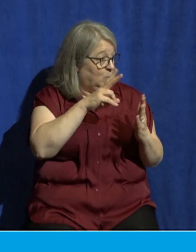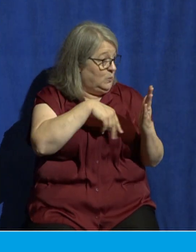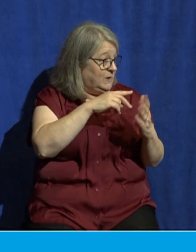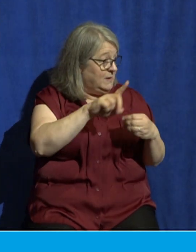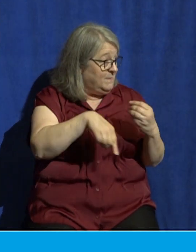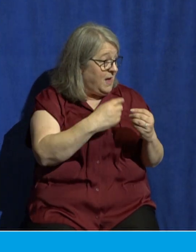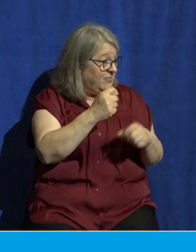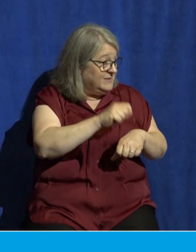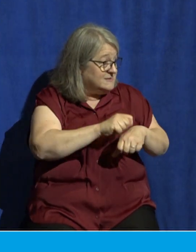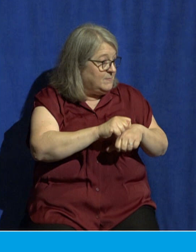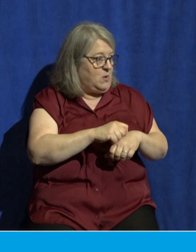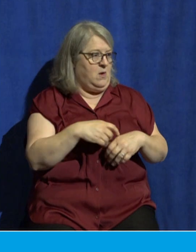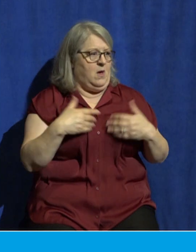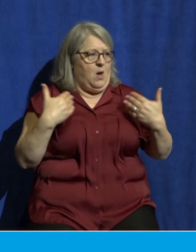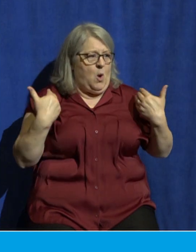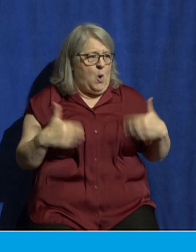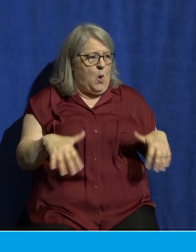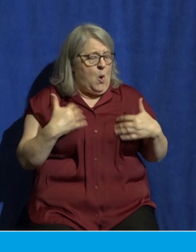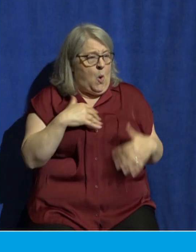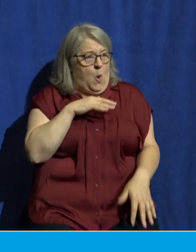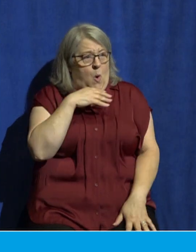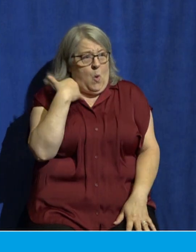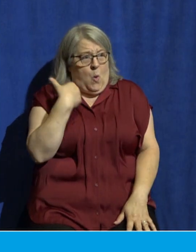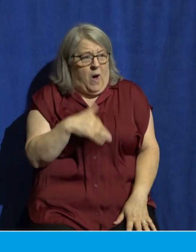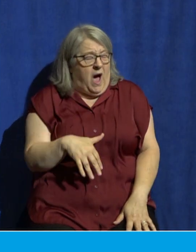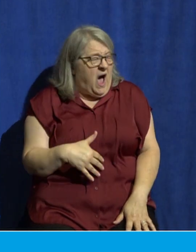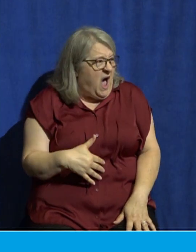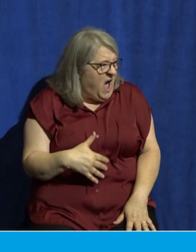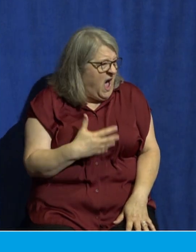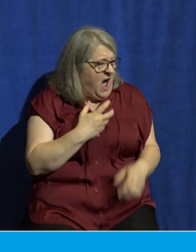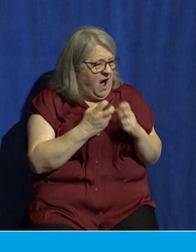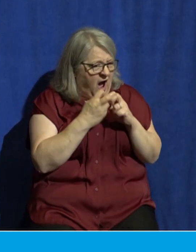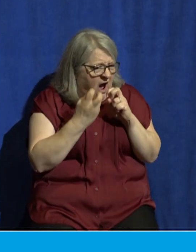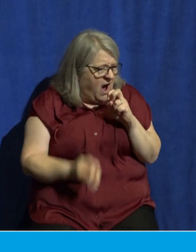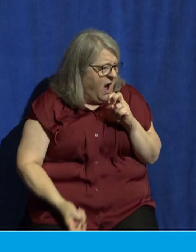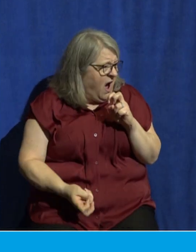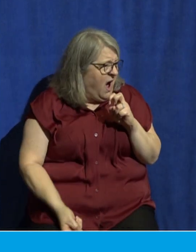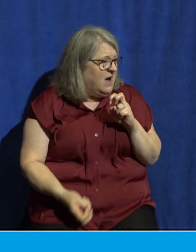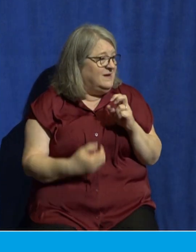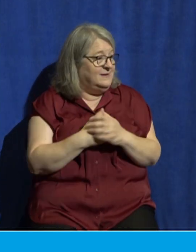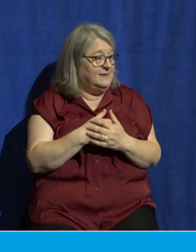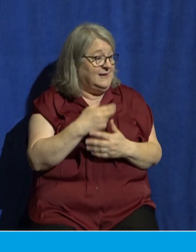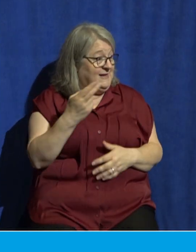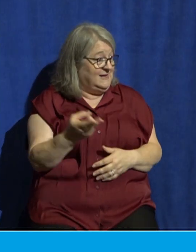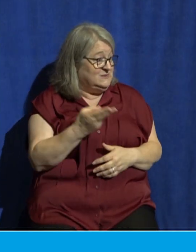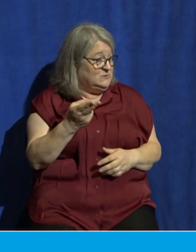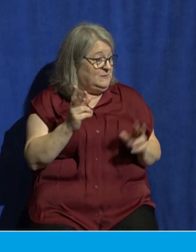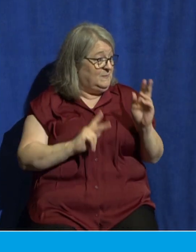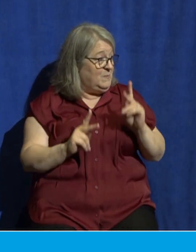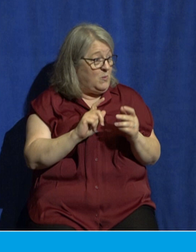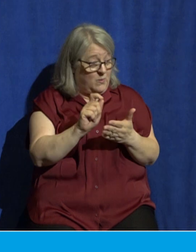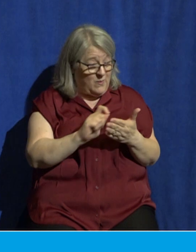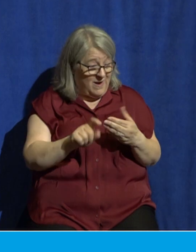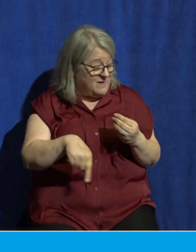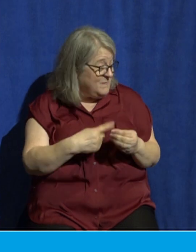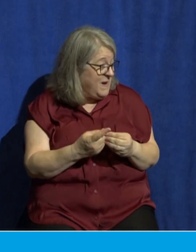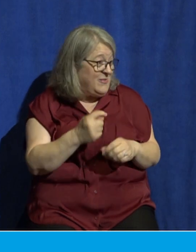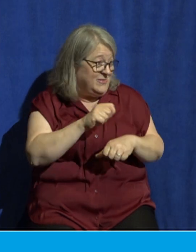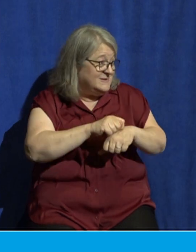absolutely breathtaking. It was stunning. In fact, historians write about this. And you can just see how